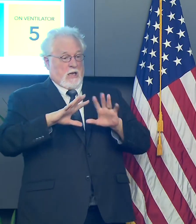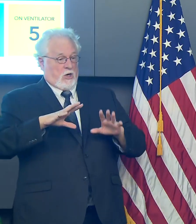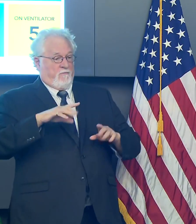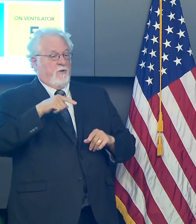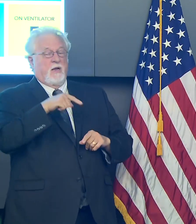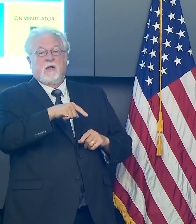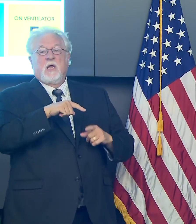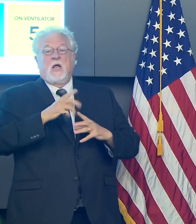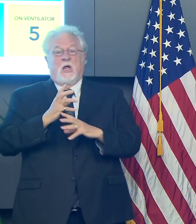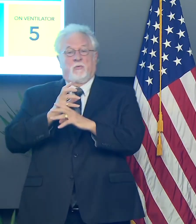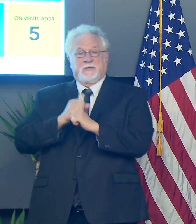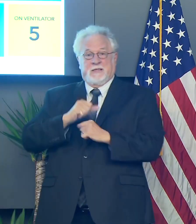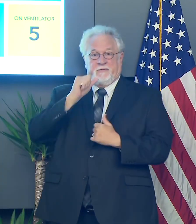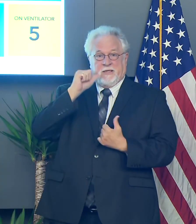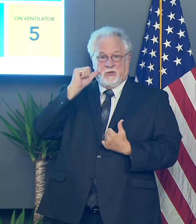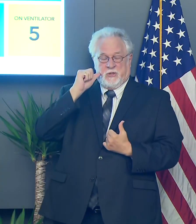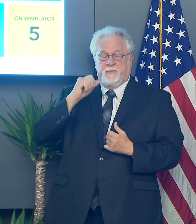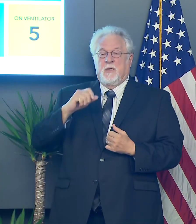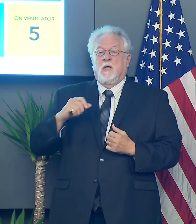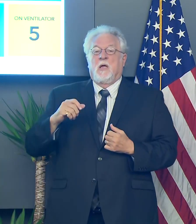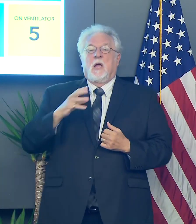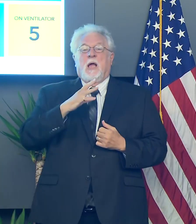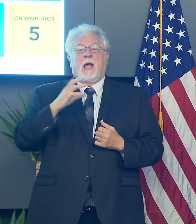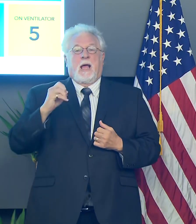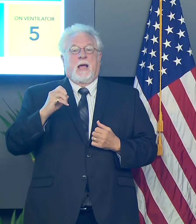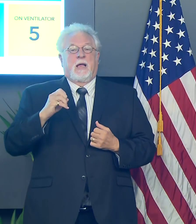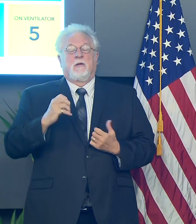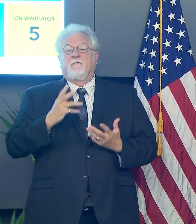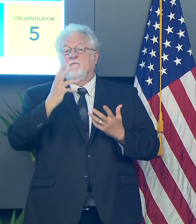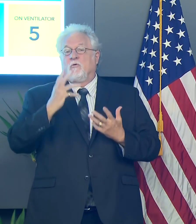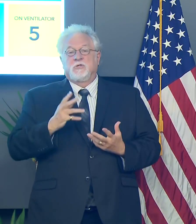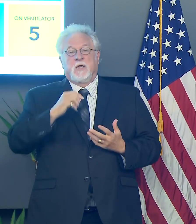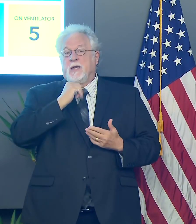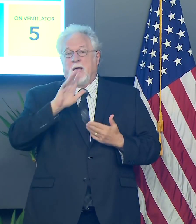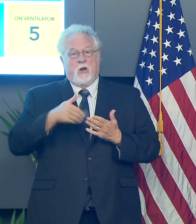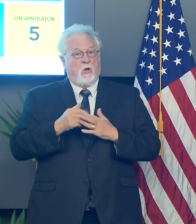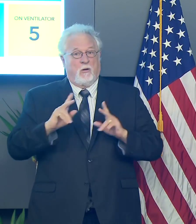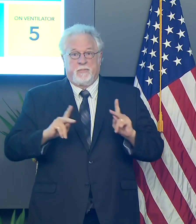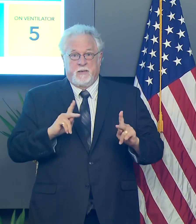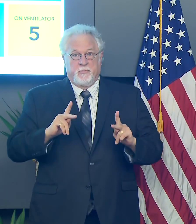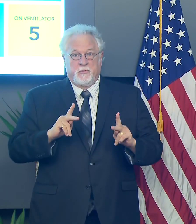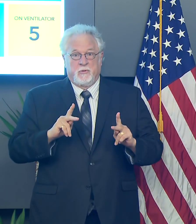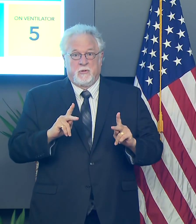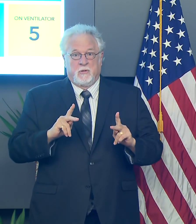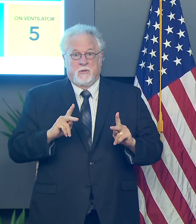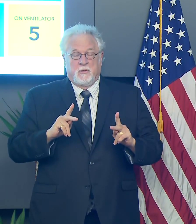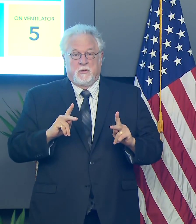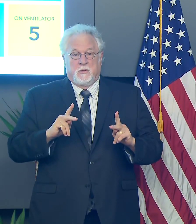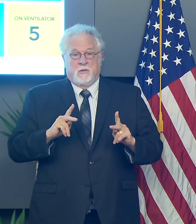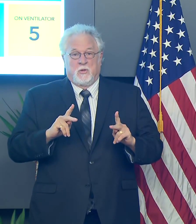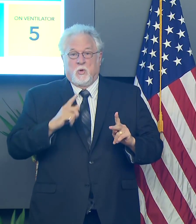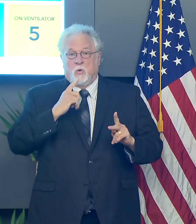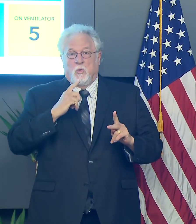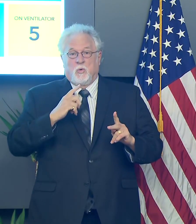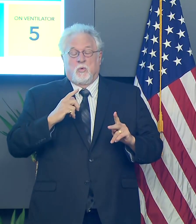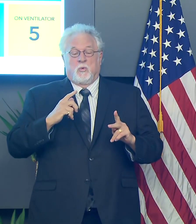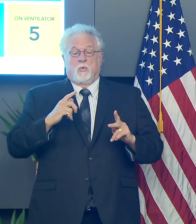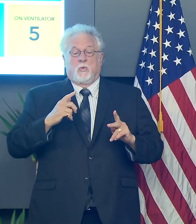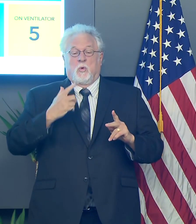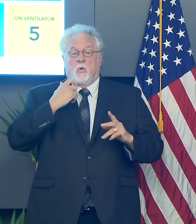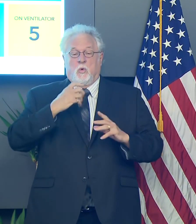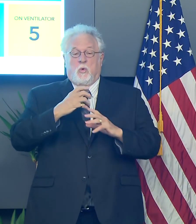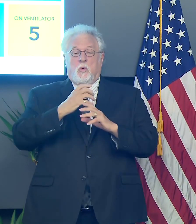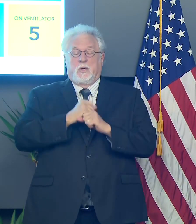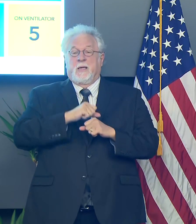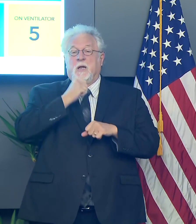uh, what they received yesterday. And unfortunately, not all people who were getting that unemployment or currently getting